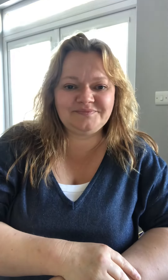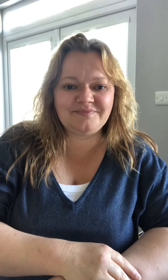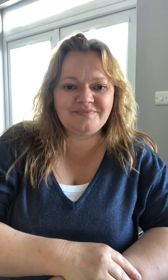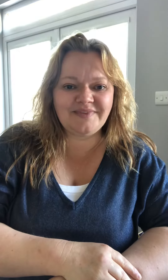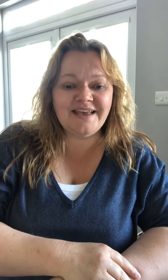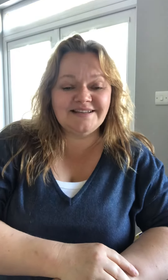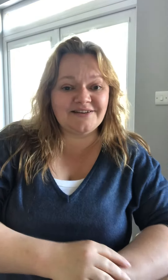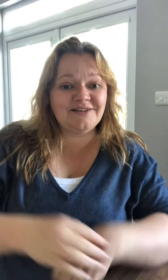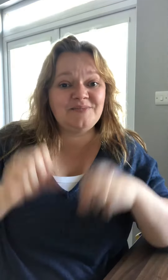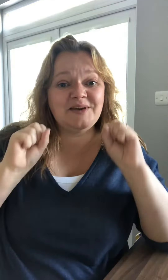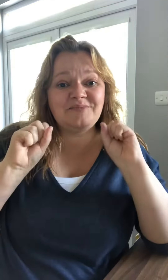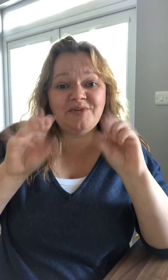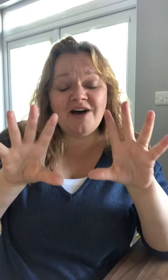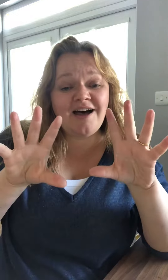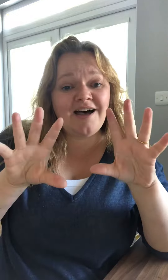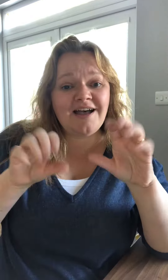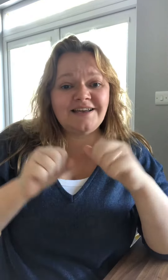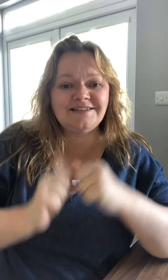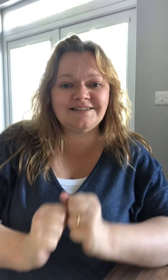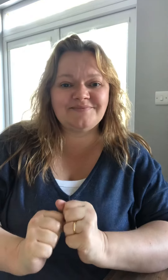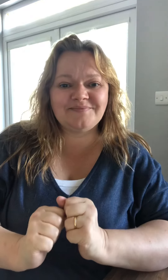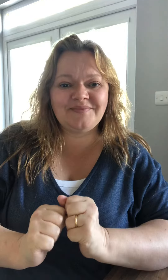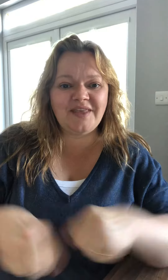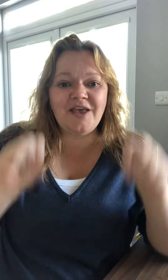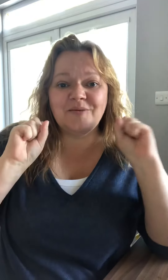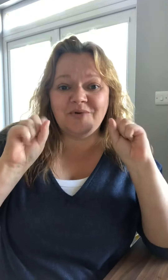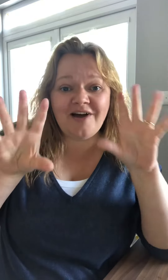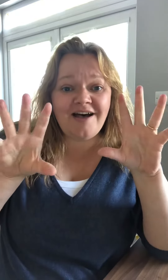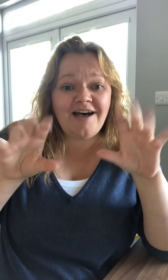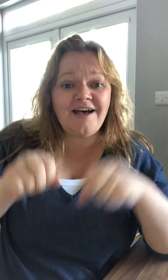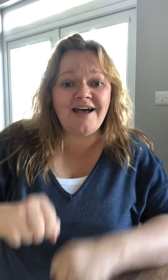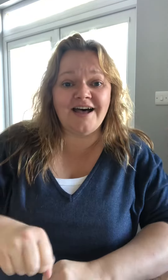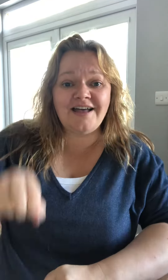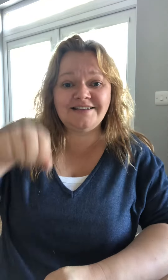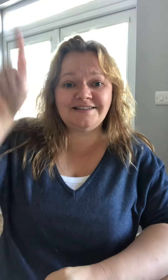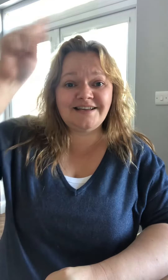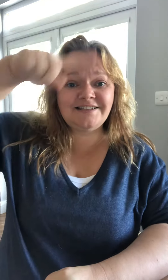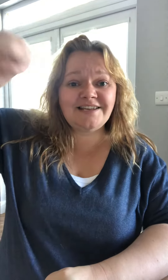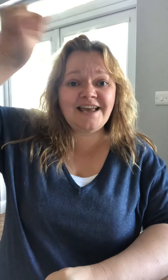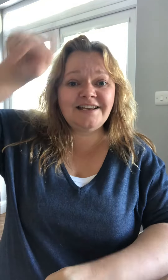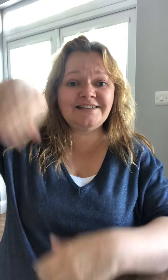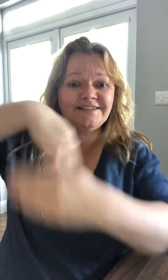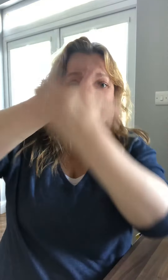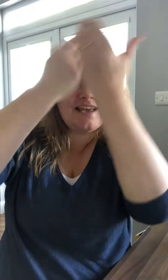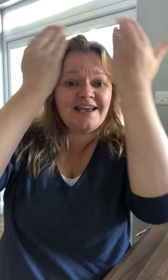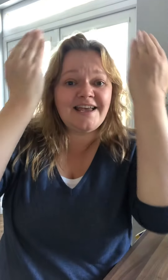It's gonna be a bright, bright, sunshiny day.